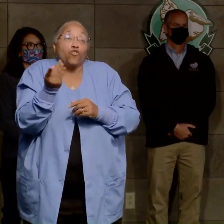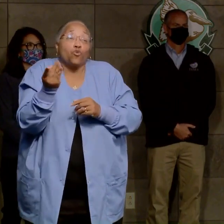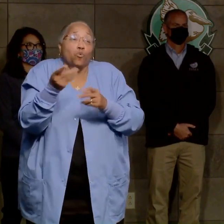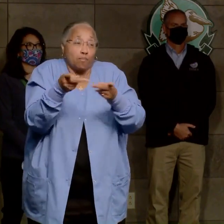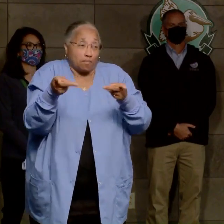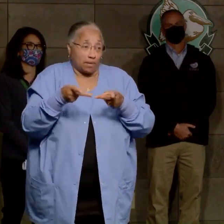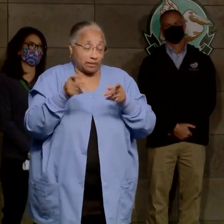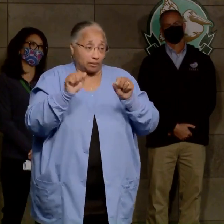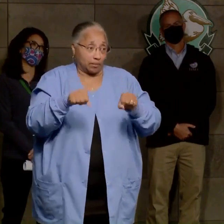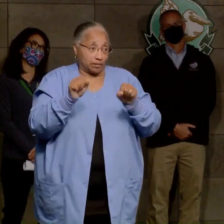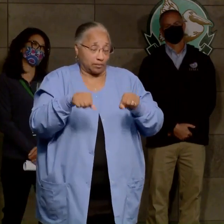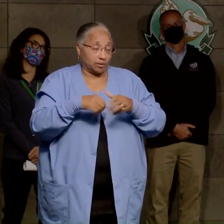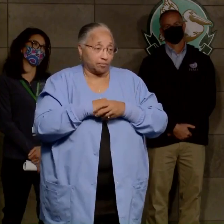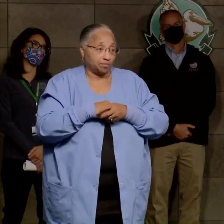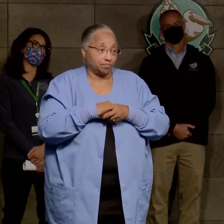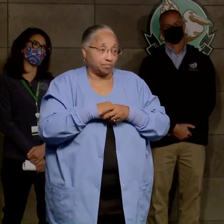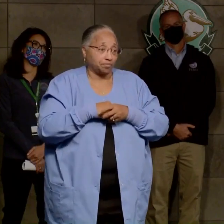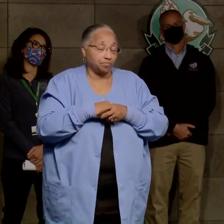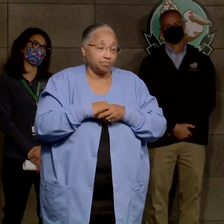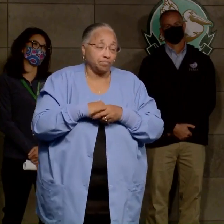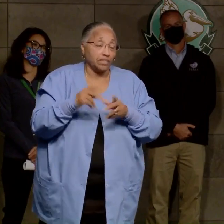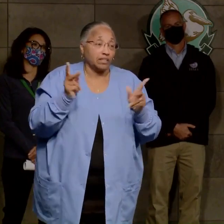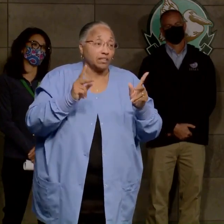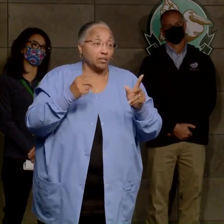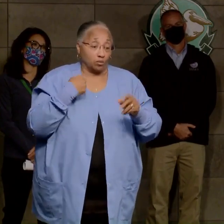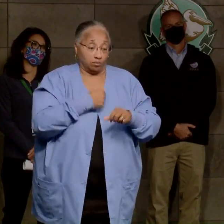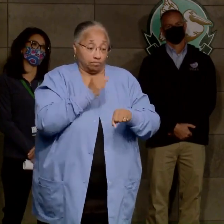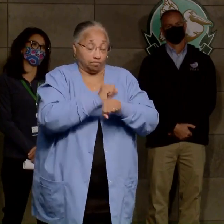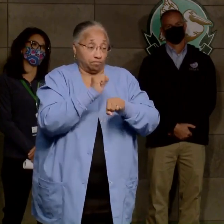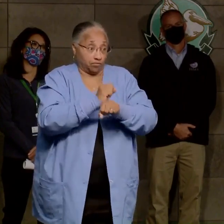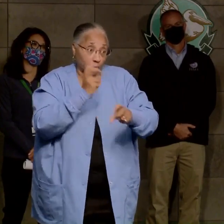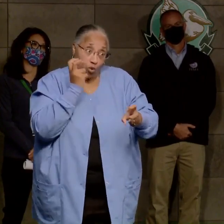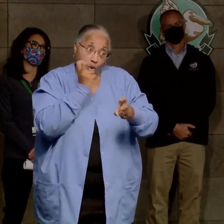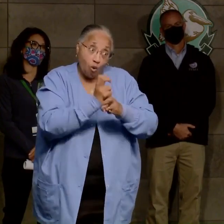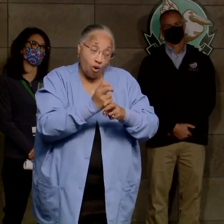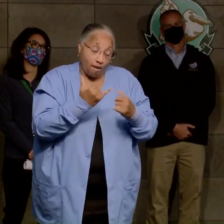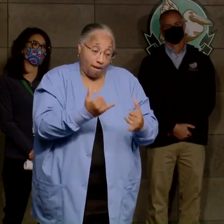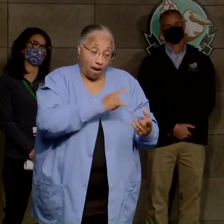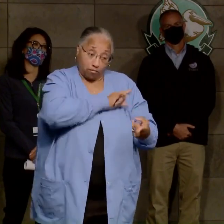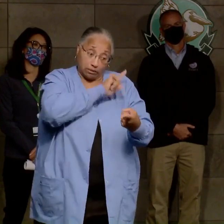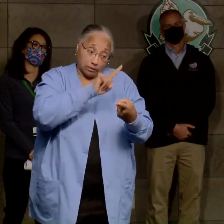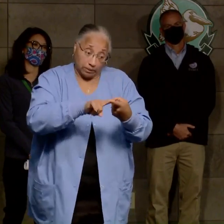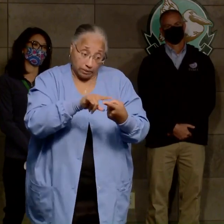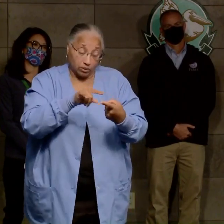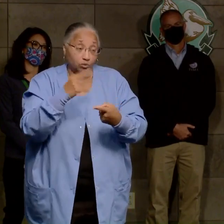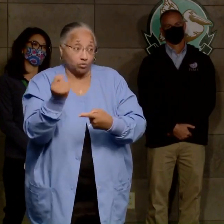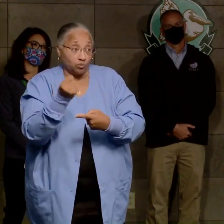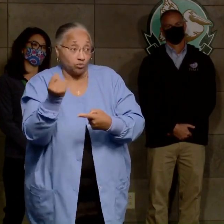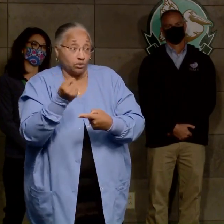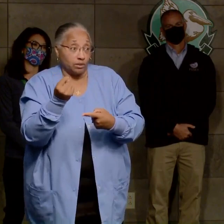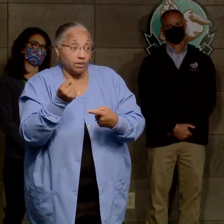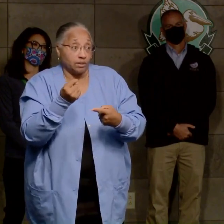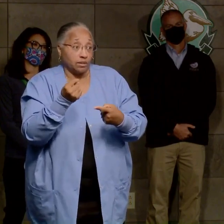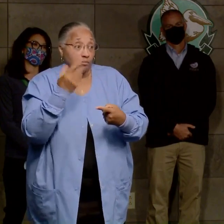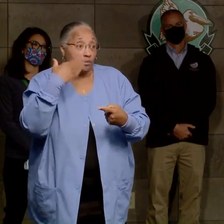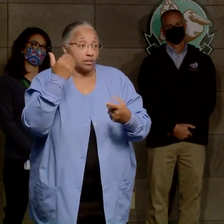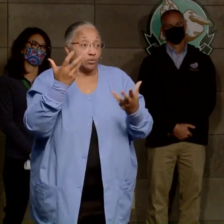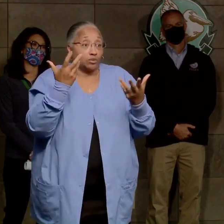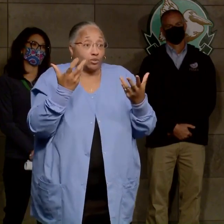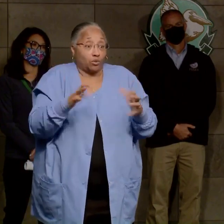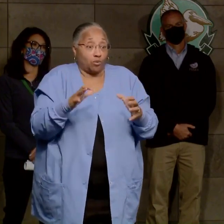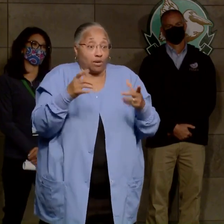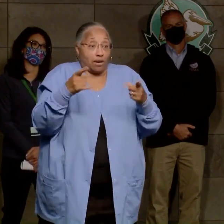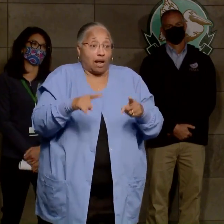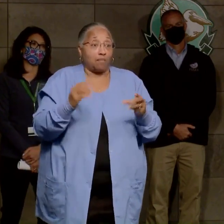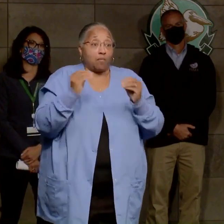possible, obviously, and they're to be working very, very hard between now and then to make sure that that doesn't happen any more than is